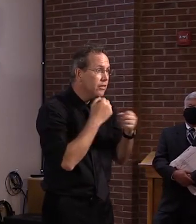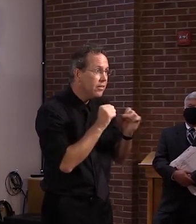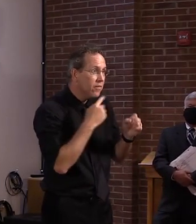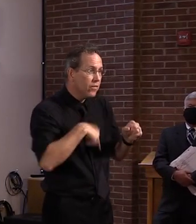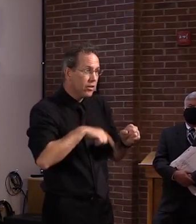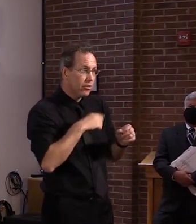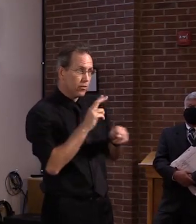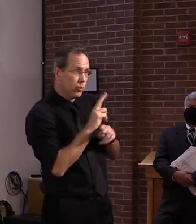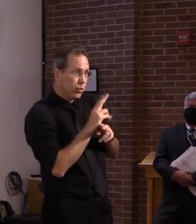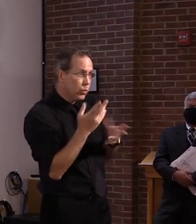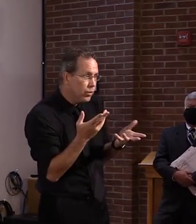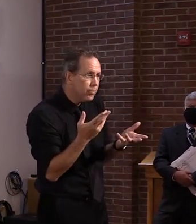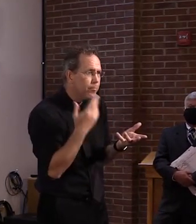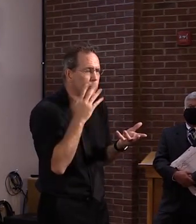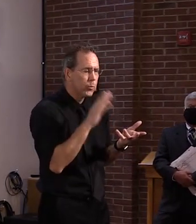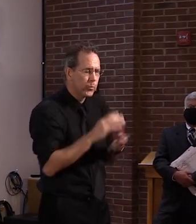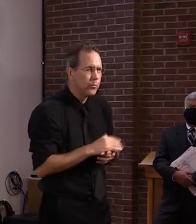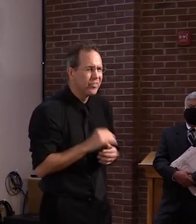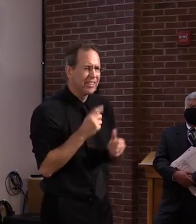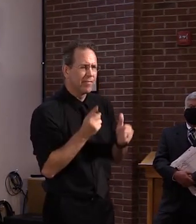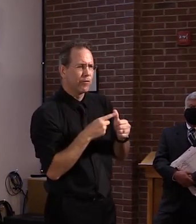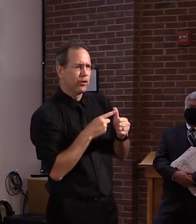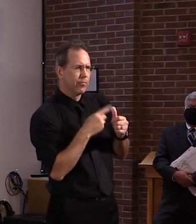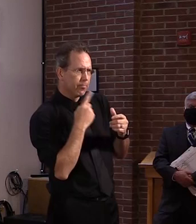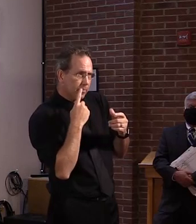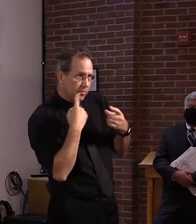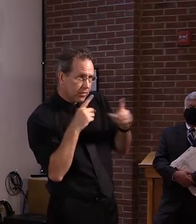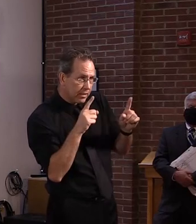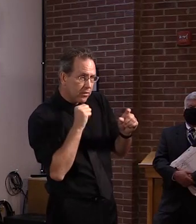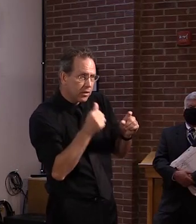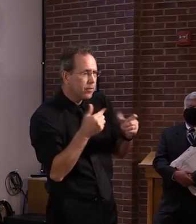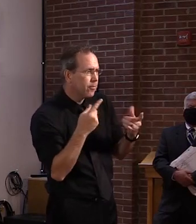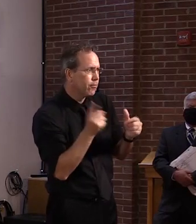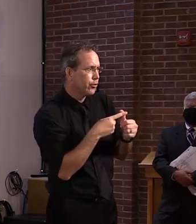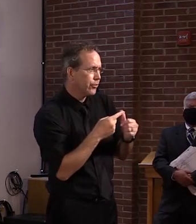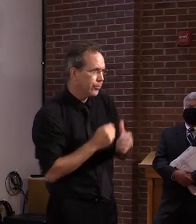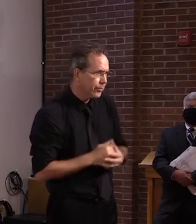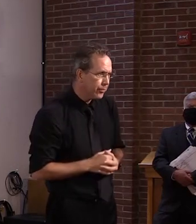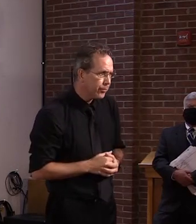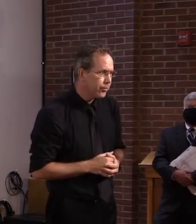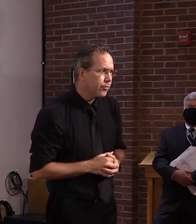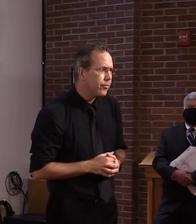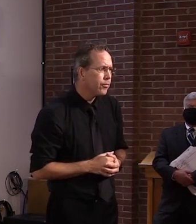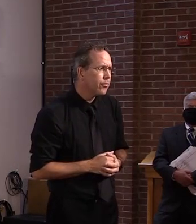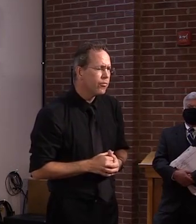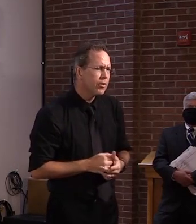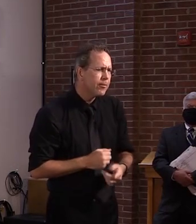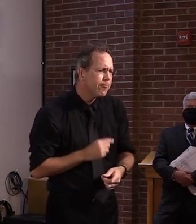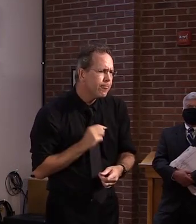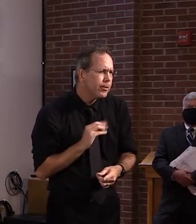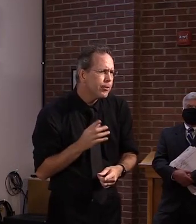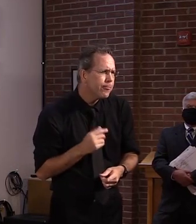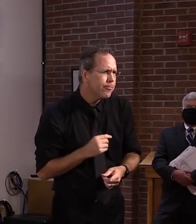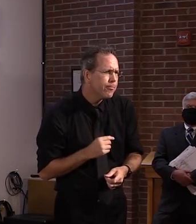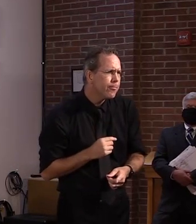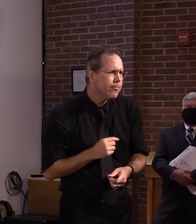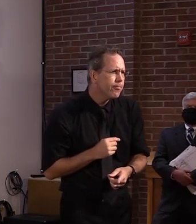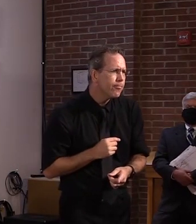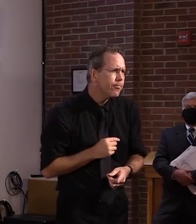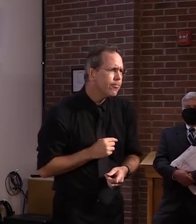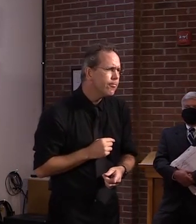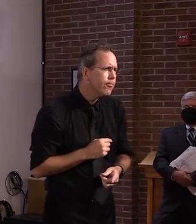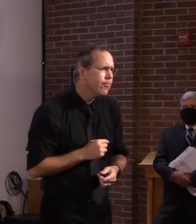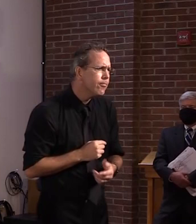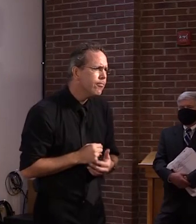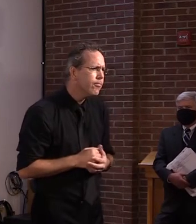so. What do you mean by a safety profile? Pardon me? What do you mean by a safety profile? Yeah, so, you know,